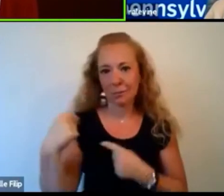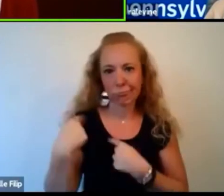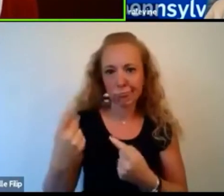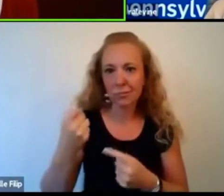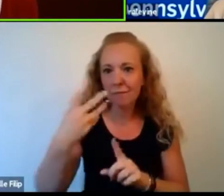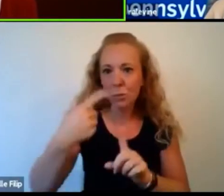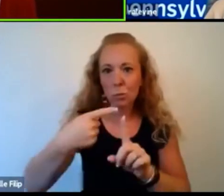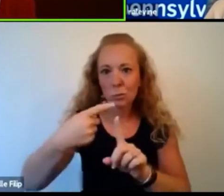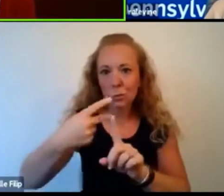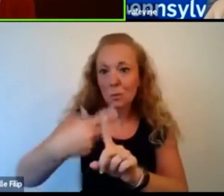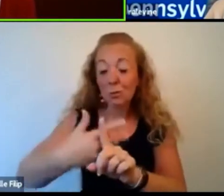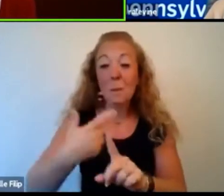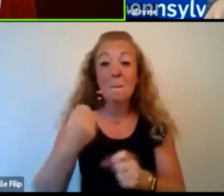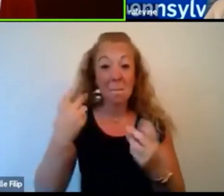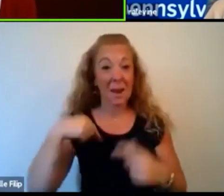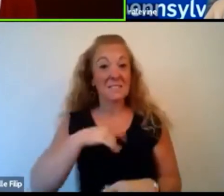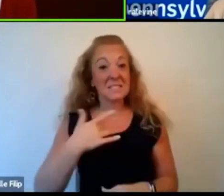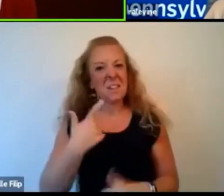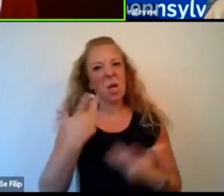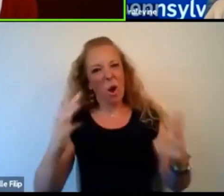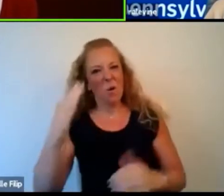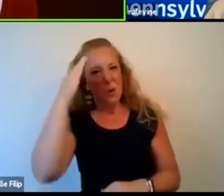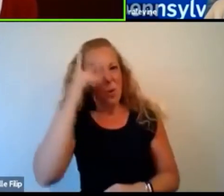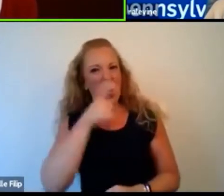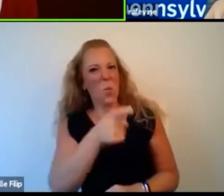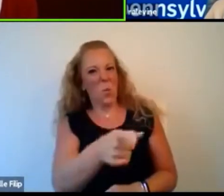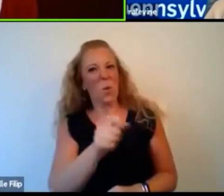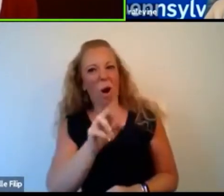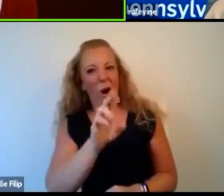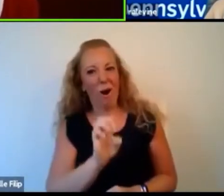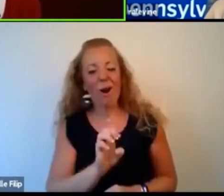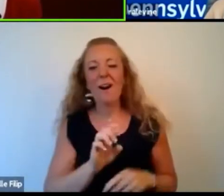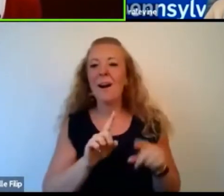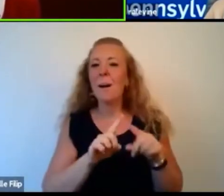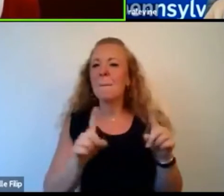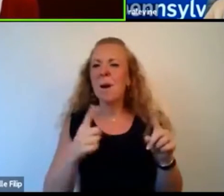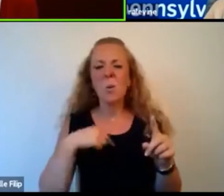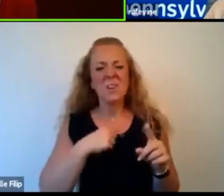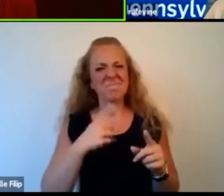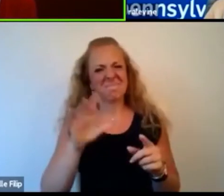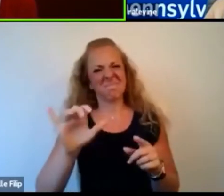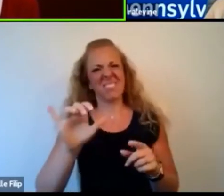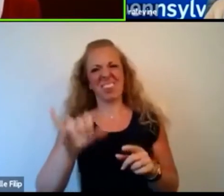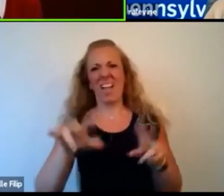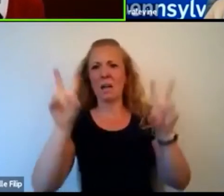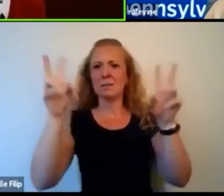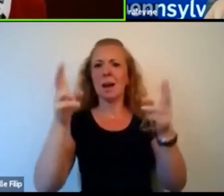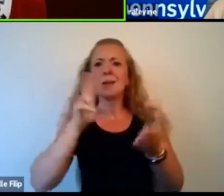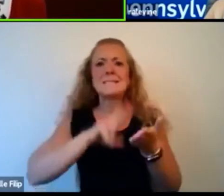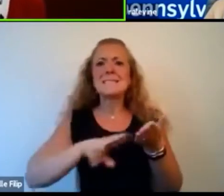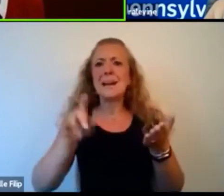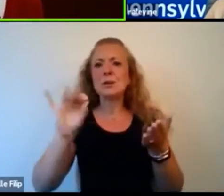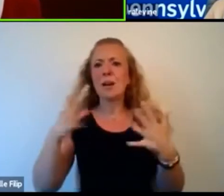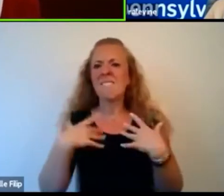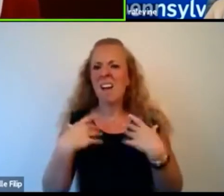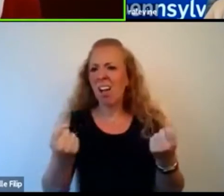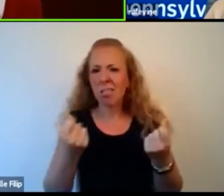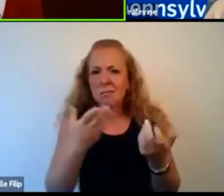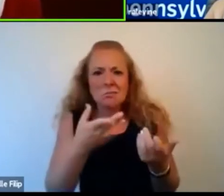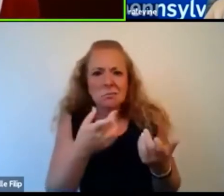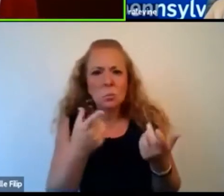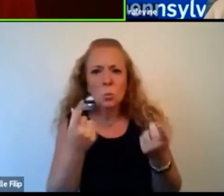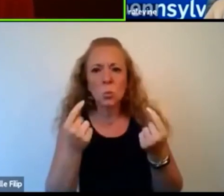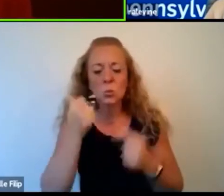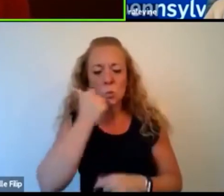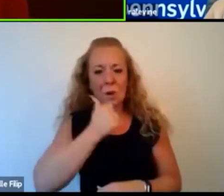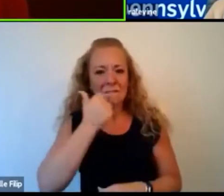we already know you. But what I don't think a lot of us know is what the Secretary of Health does every single day. So I was wondering if you'd be willing